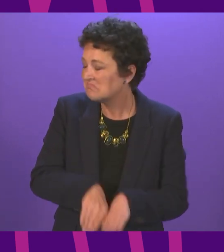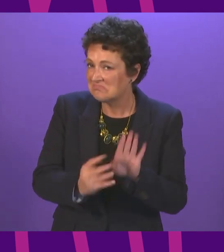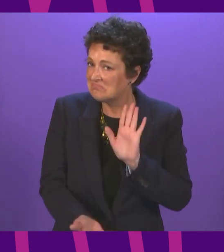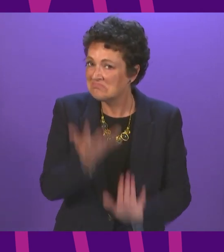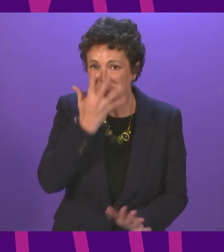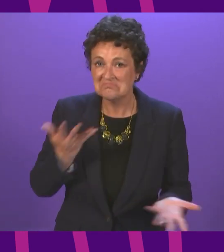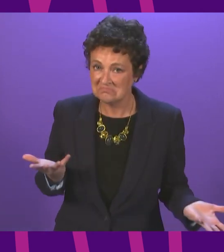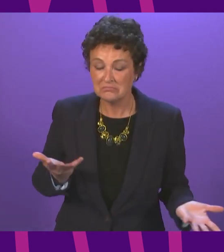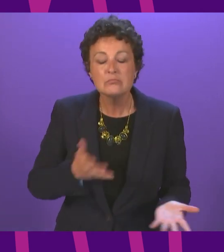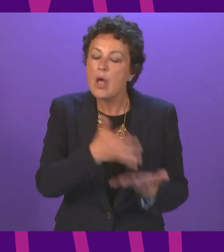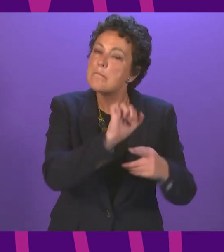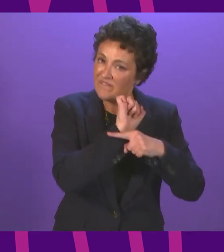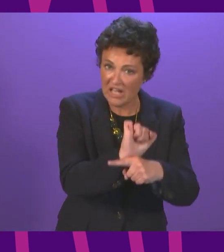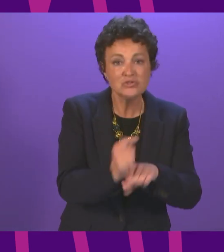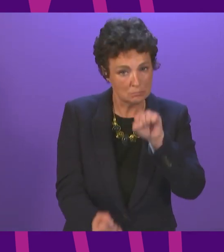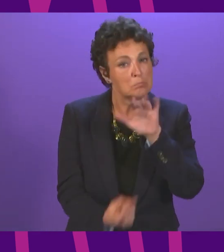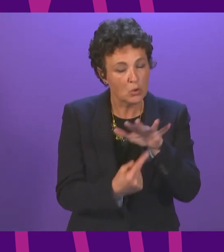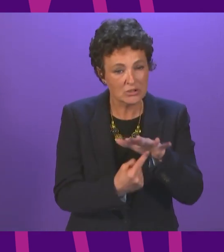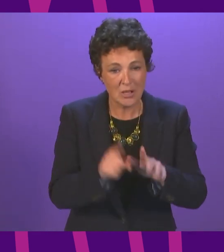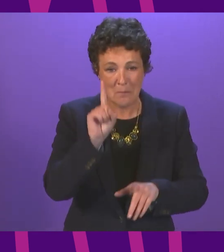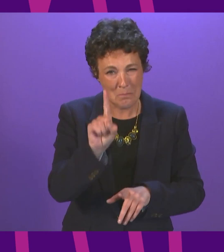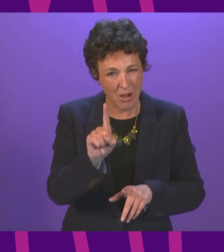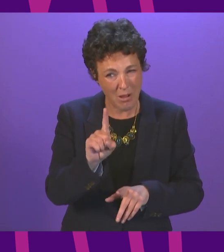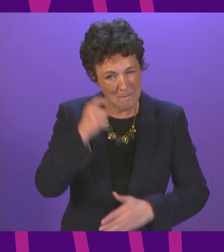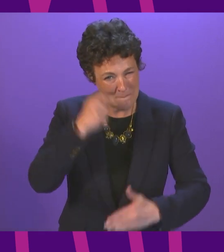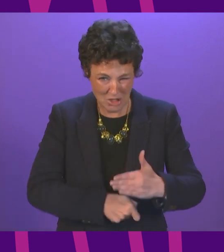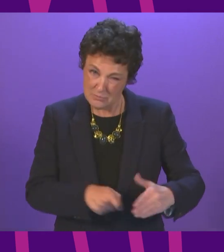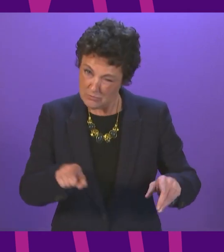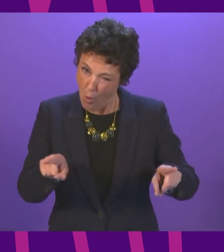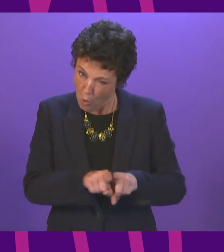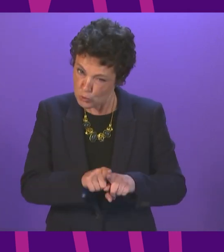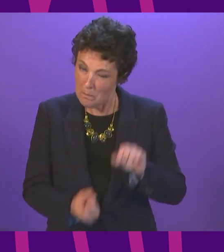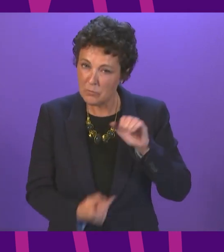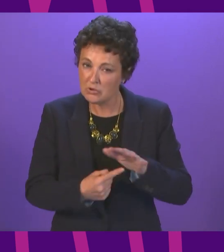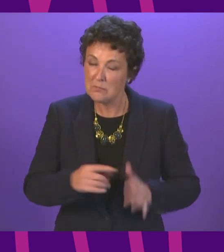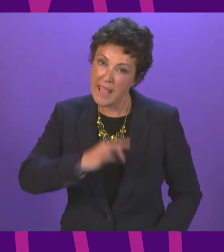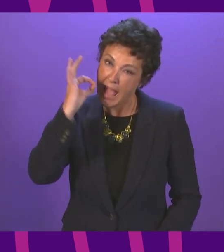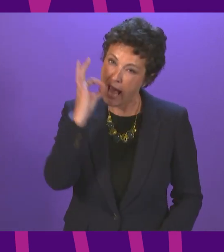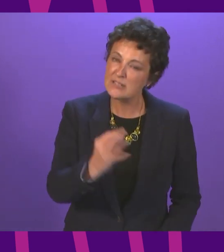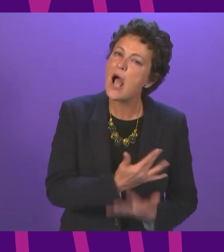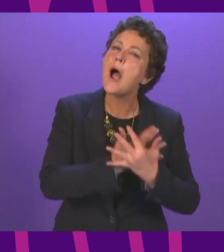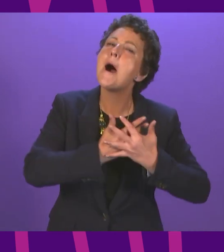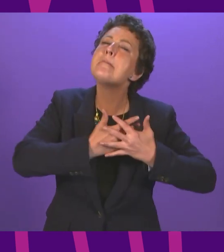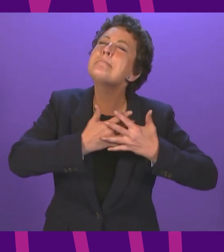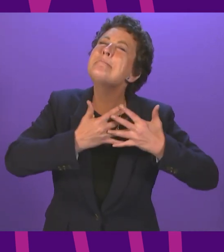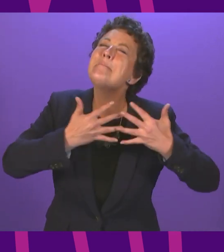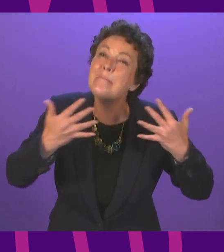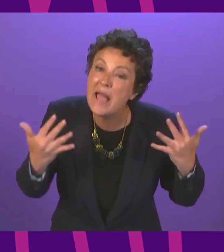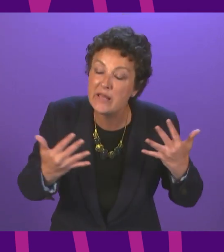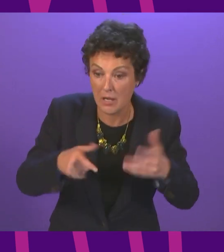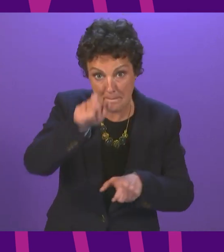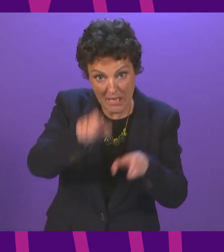prevention, of course, are important, but first minister, so is punishment. So let me ask, how many perpetrators who would have historically